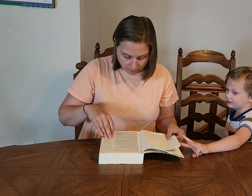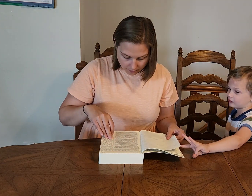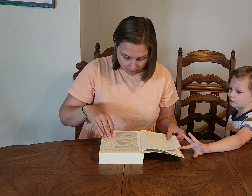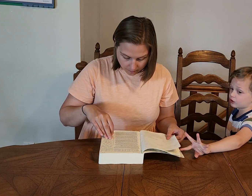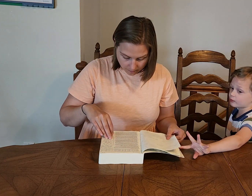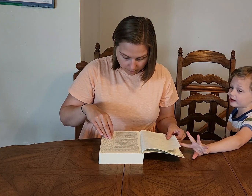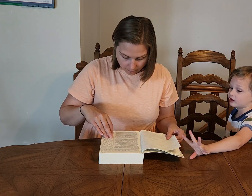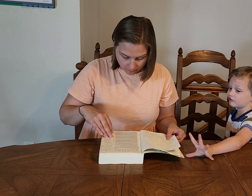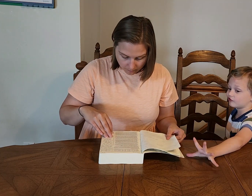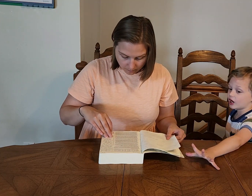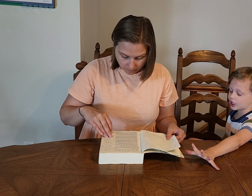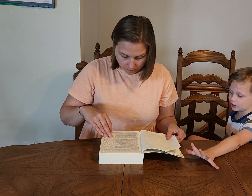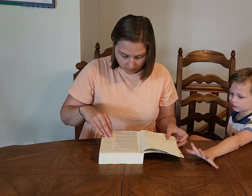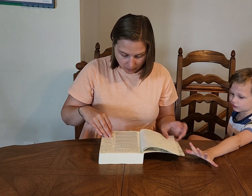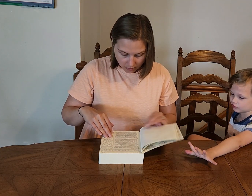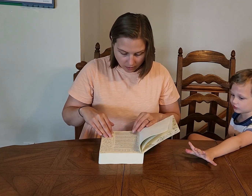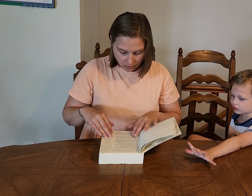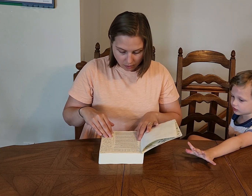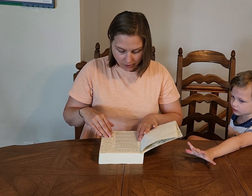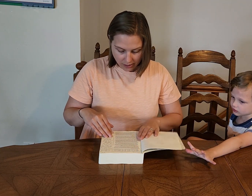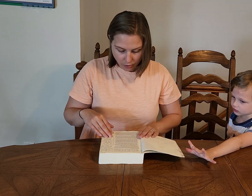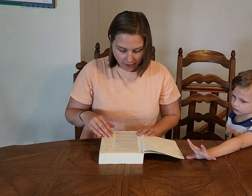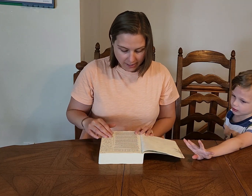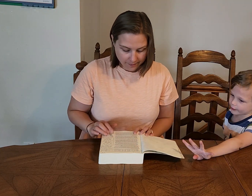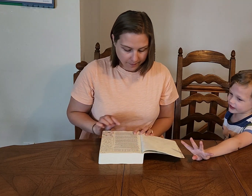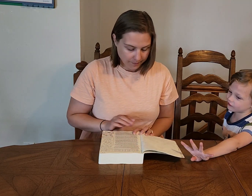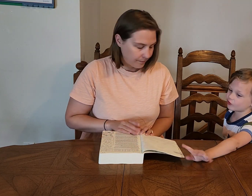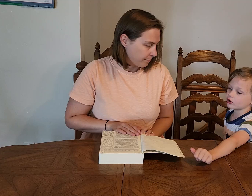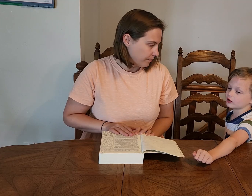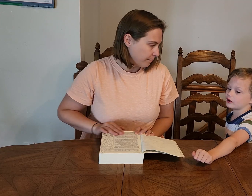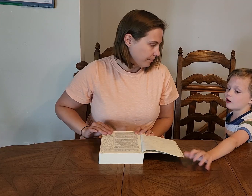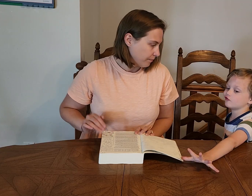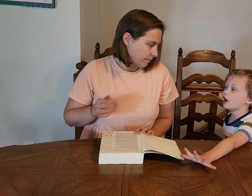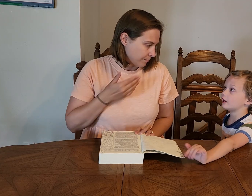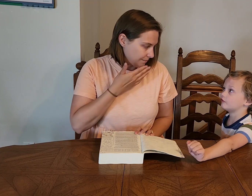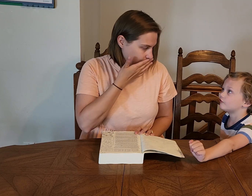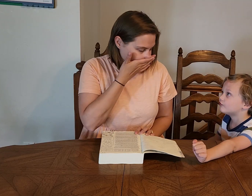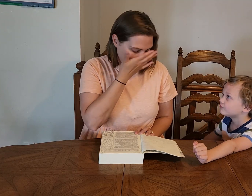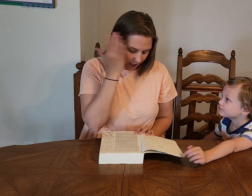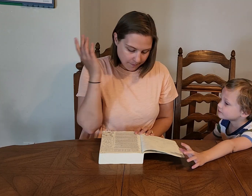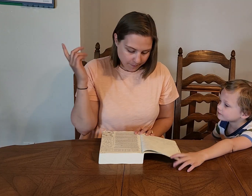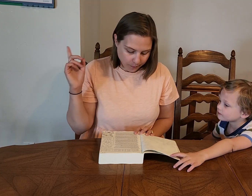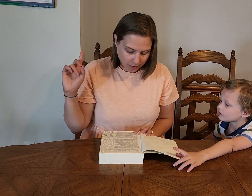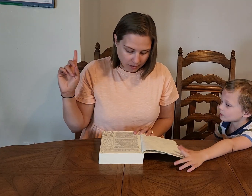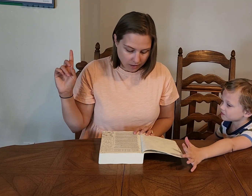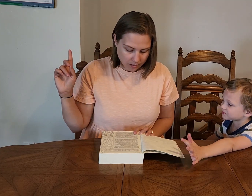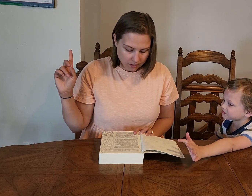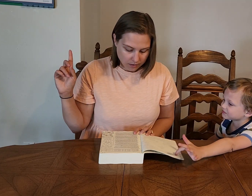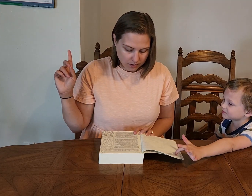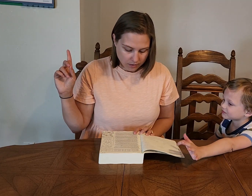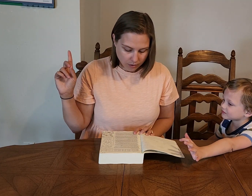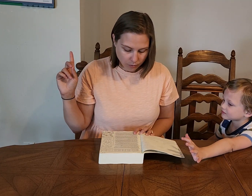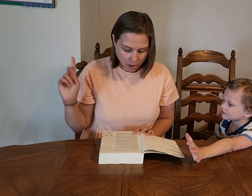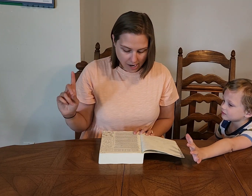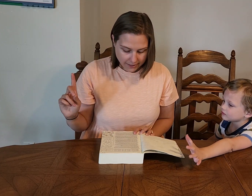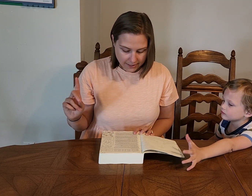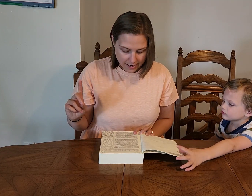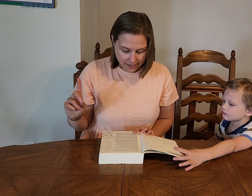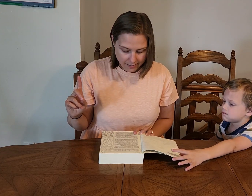We did four. We did five. Okay, you ready? We did four. Now five. Yep. So God said,